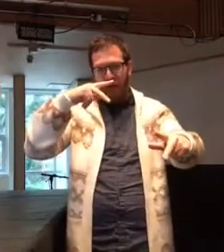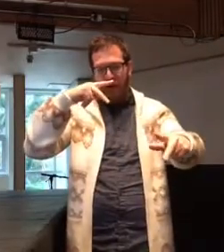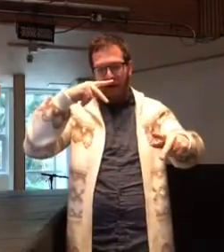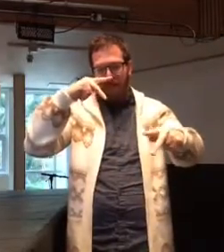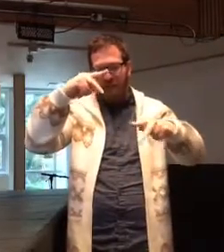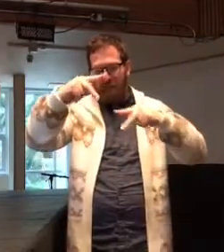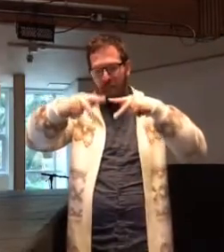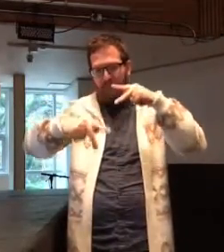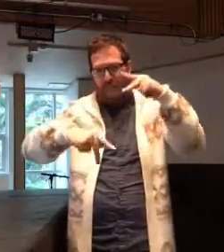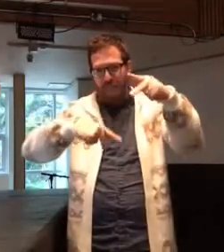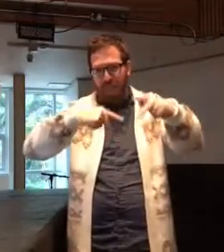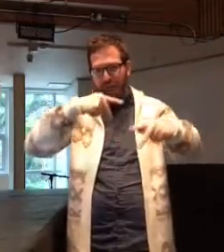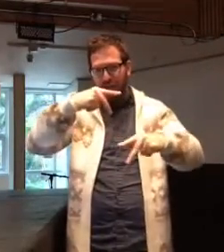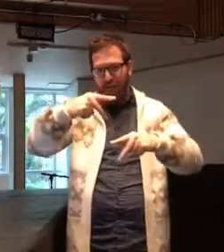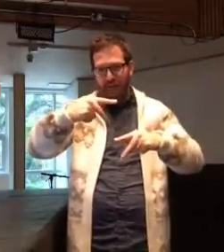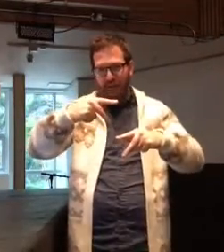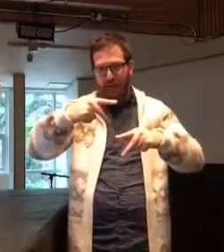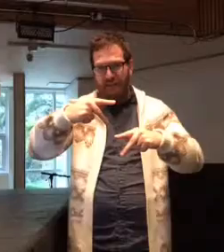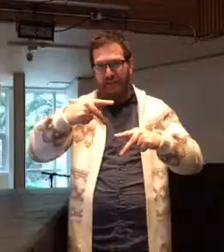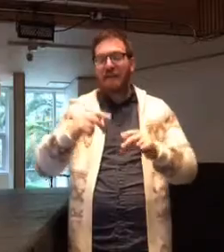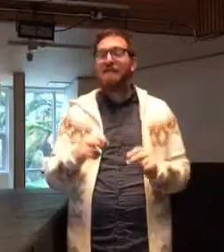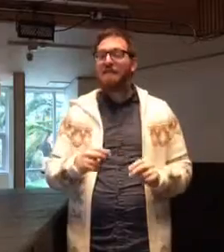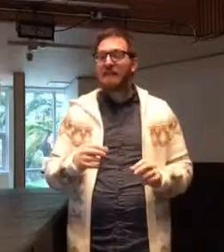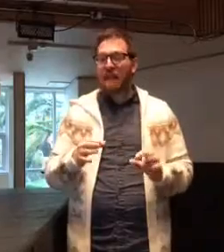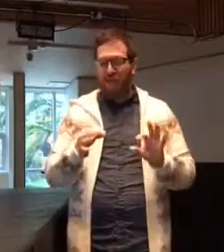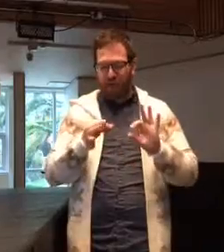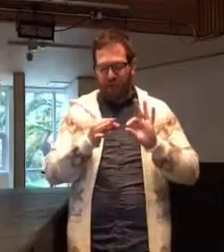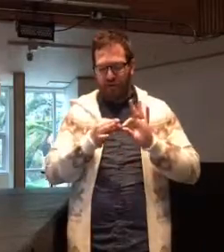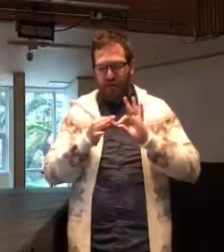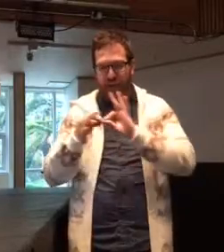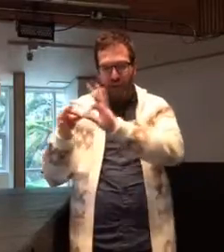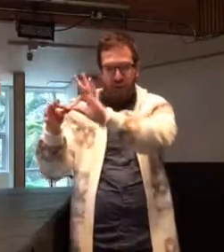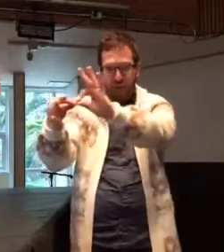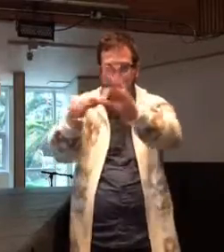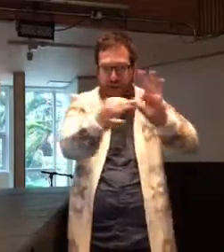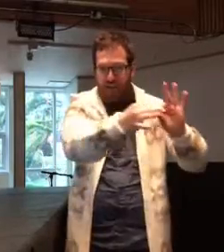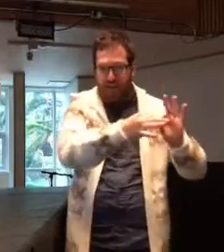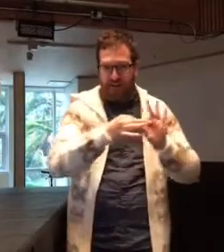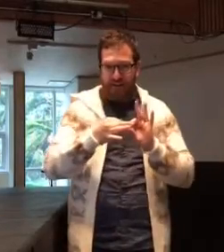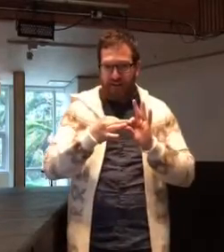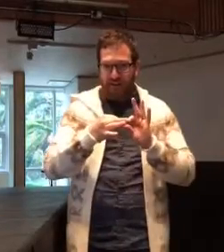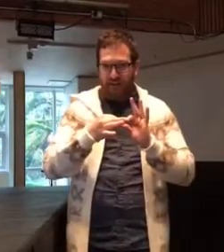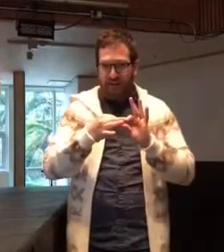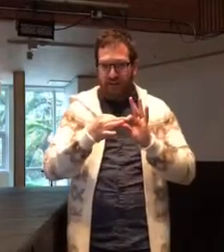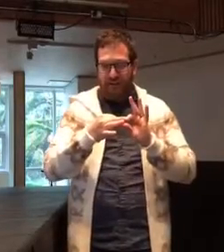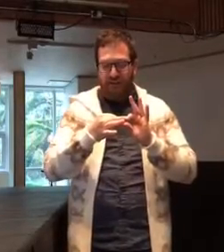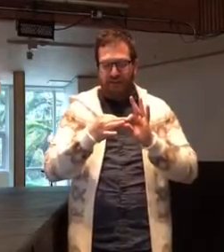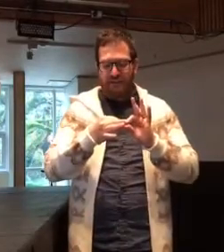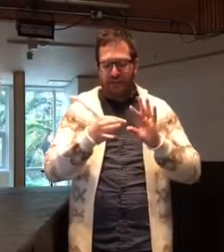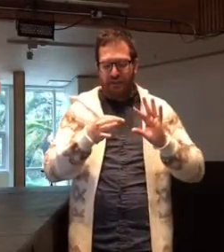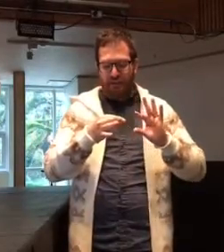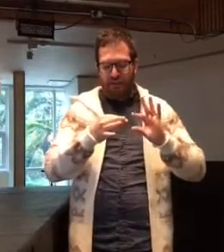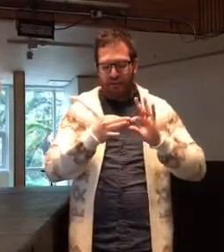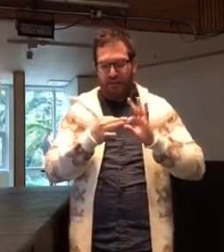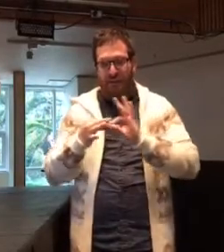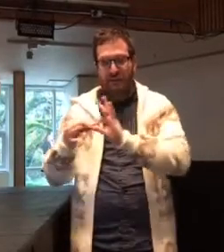God's people live together in unity. Live together in